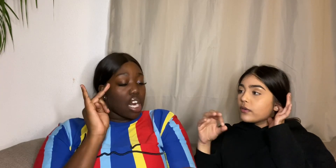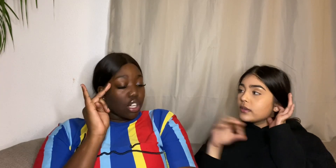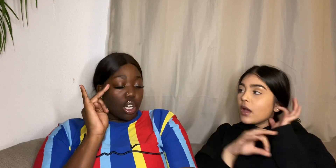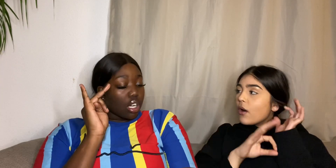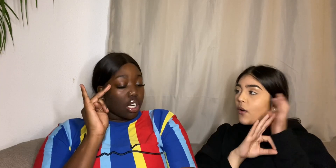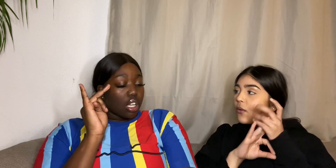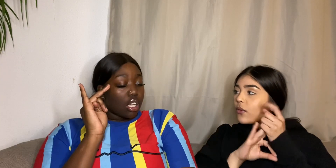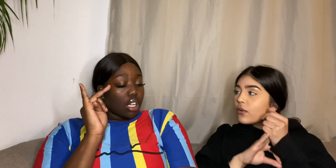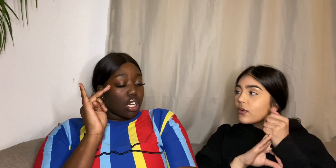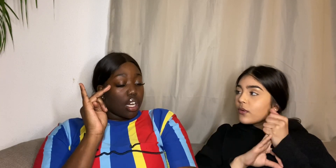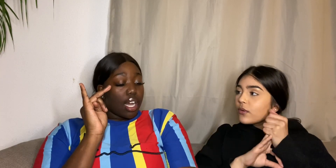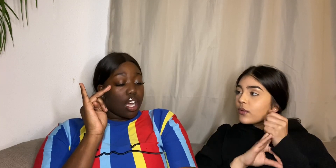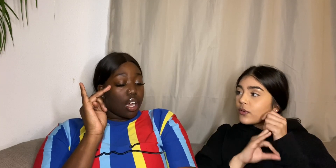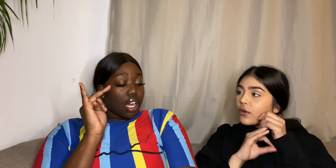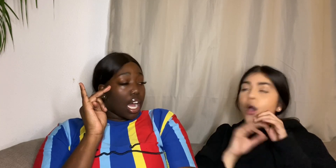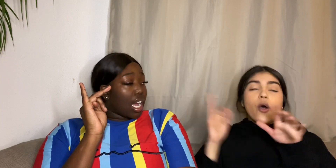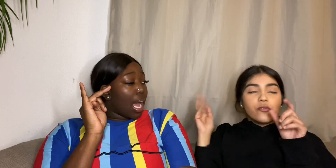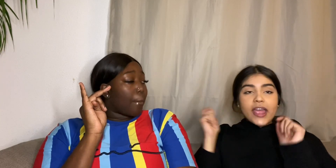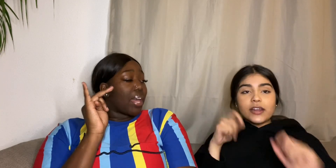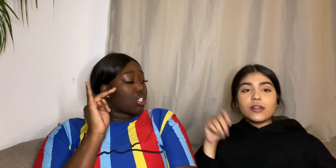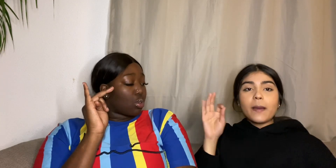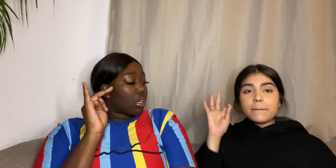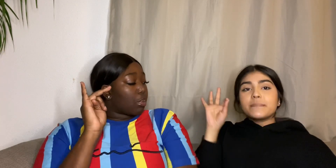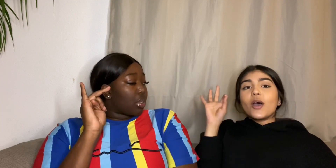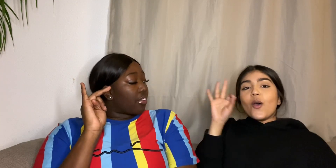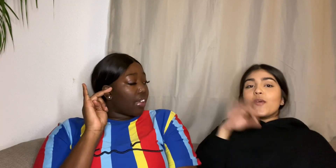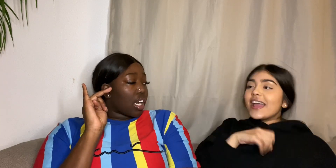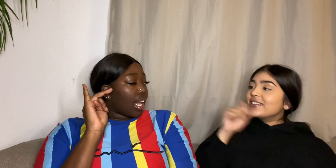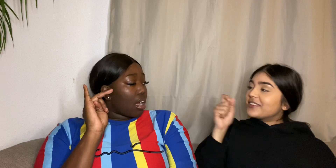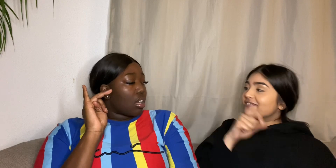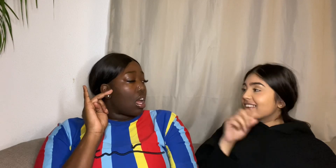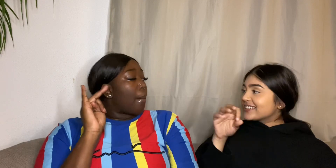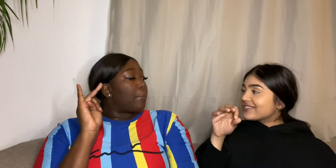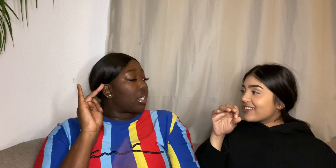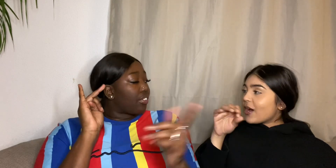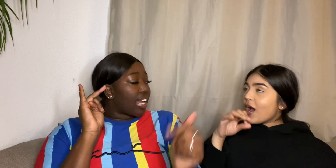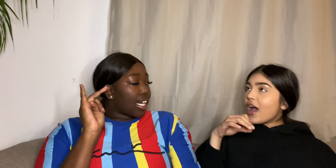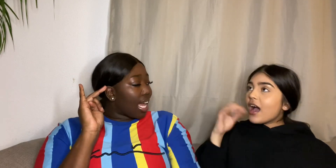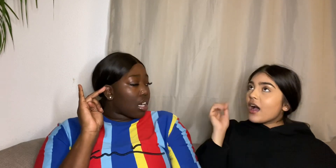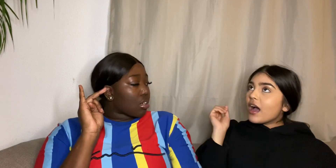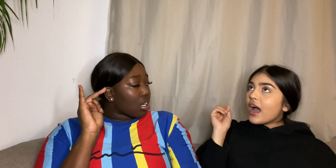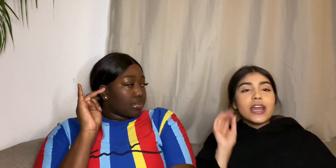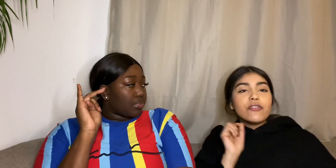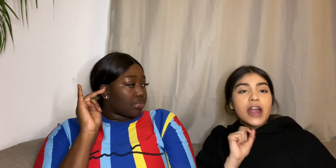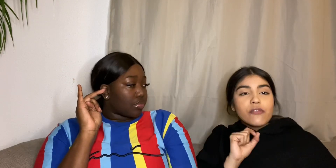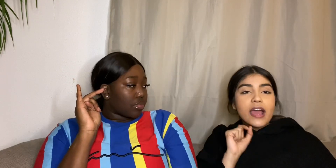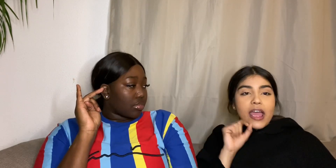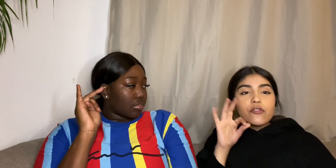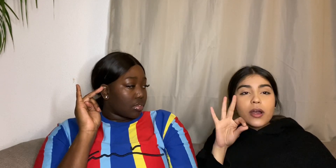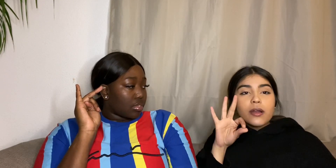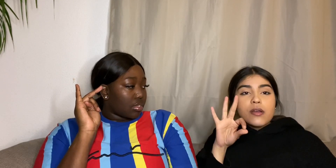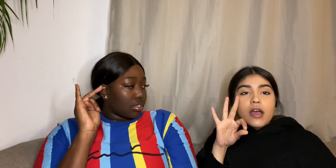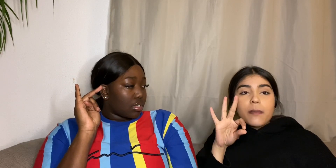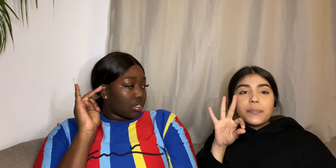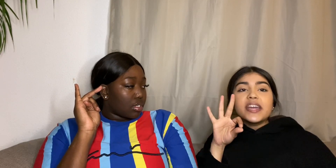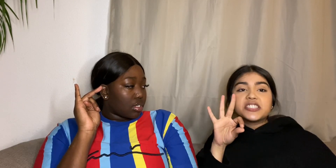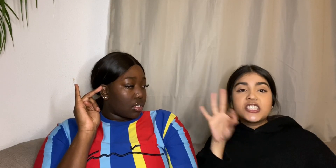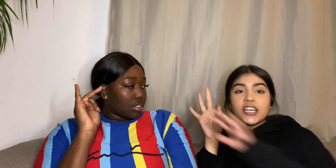No Wait No wait Put your finger down Never have I ever Be a cheater